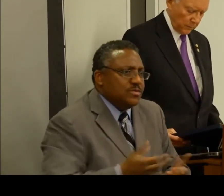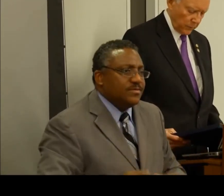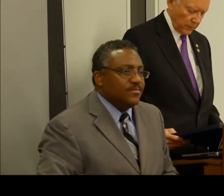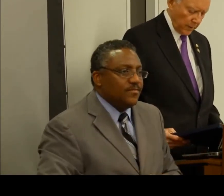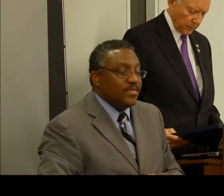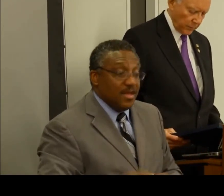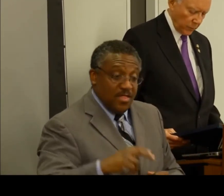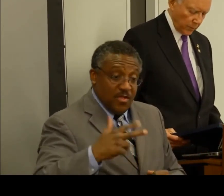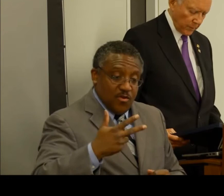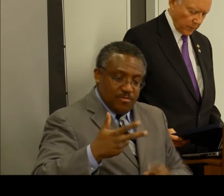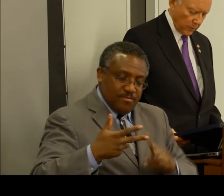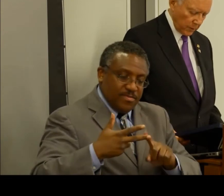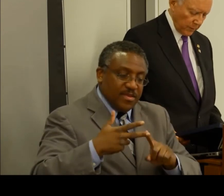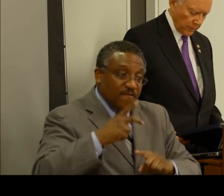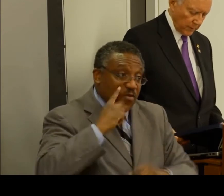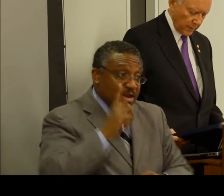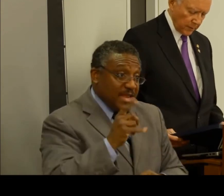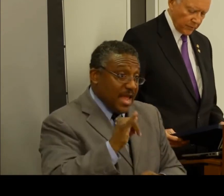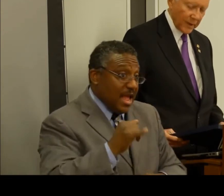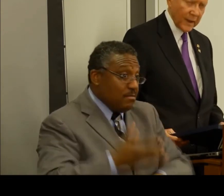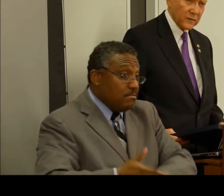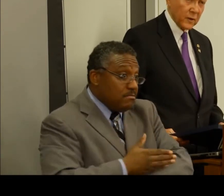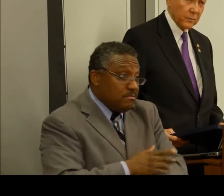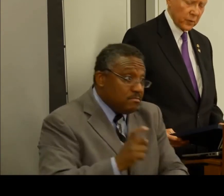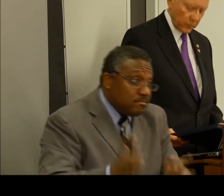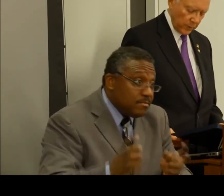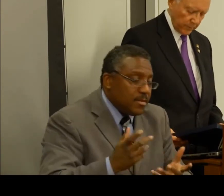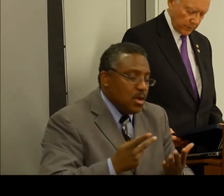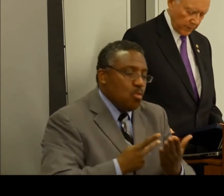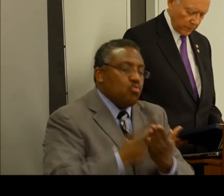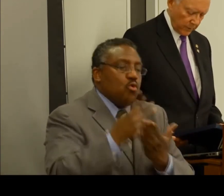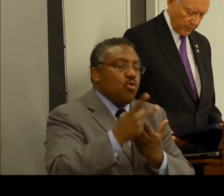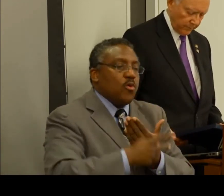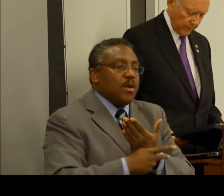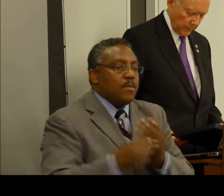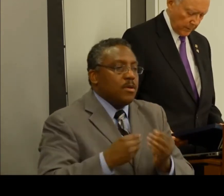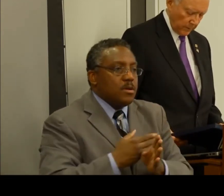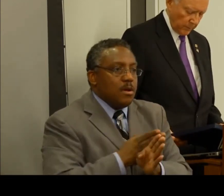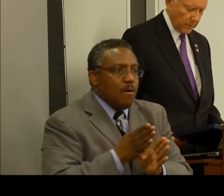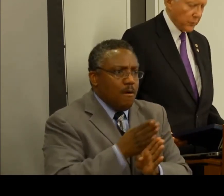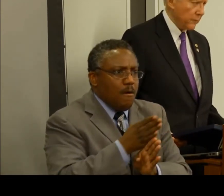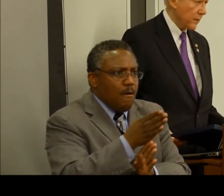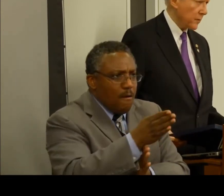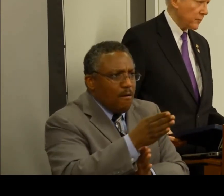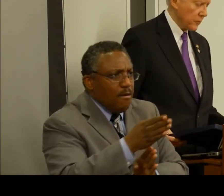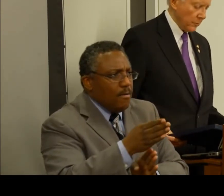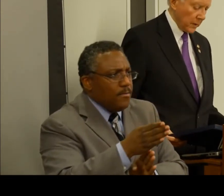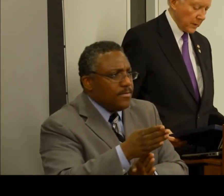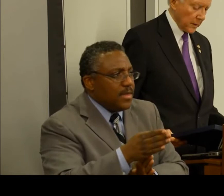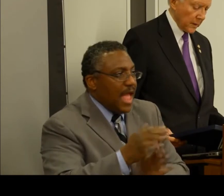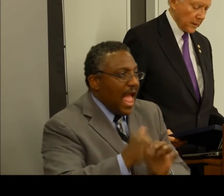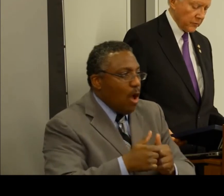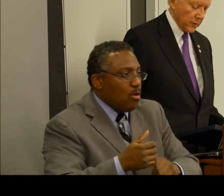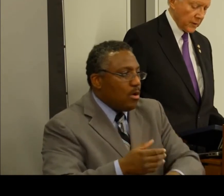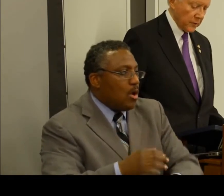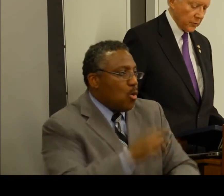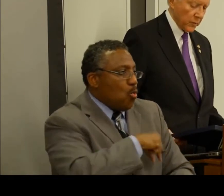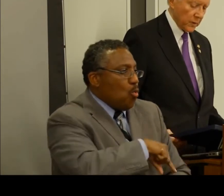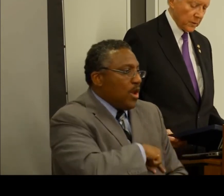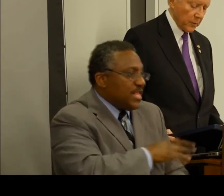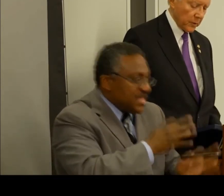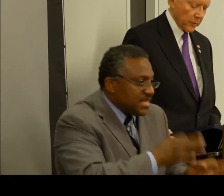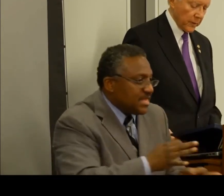for DI reform that I'll talk about today is enhancing program integrity by improving decision-making and